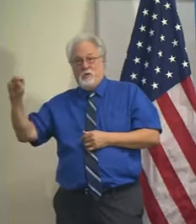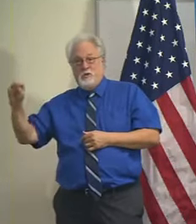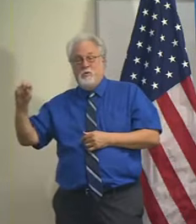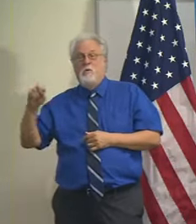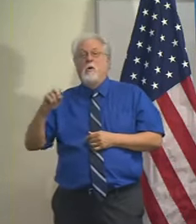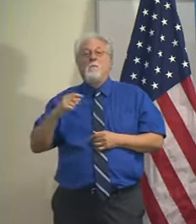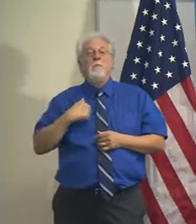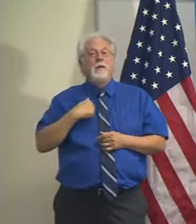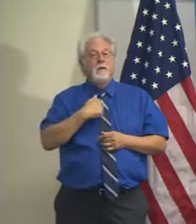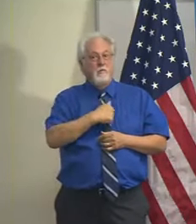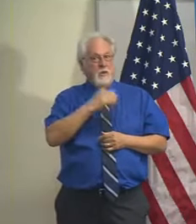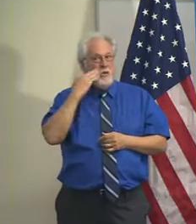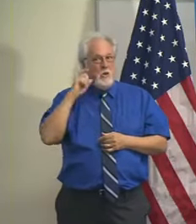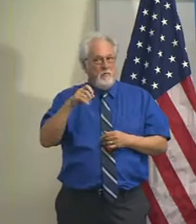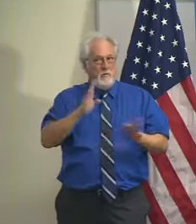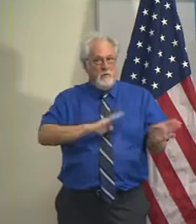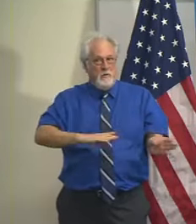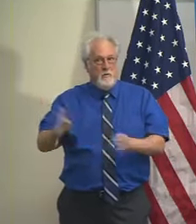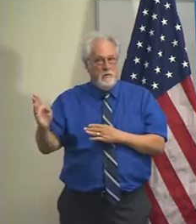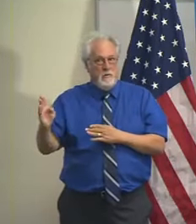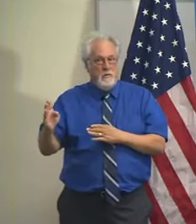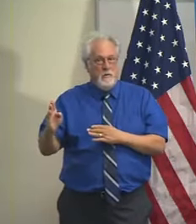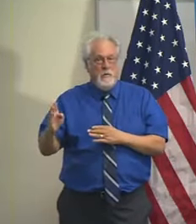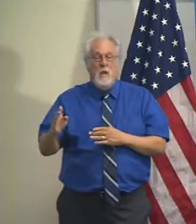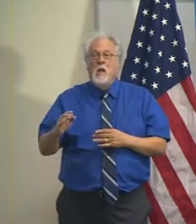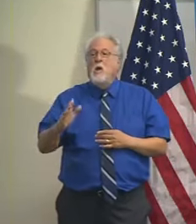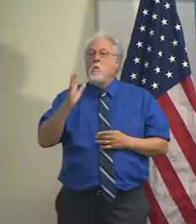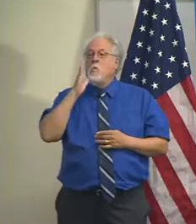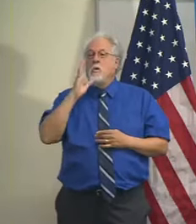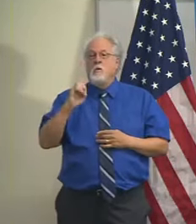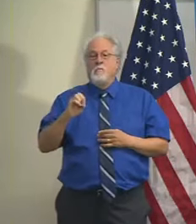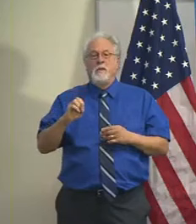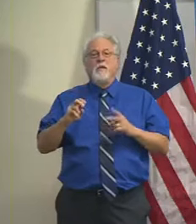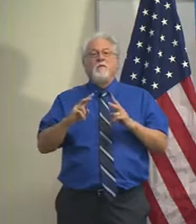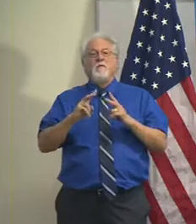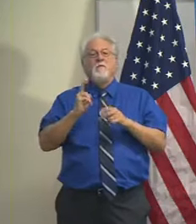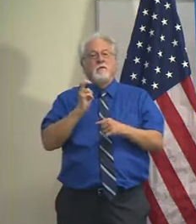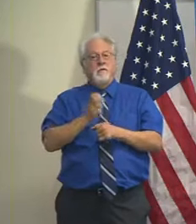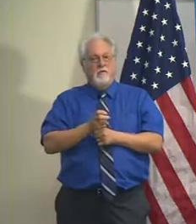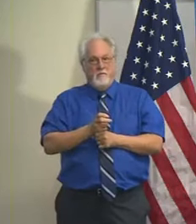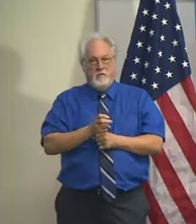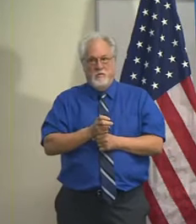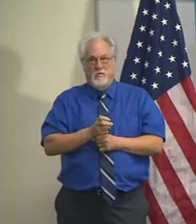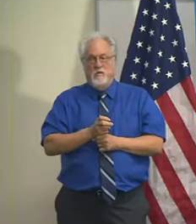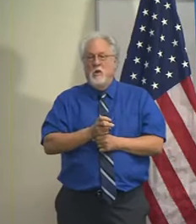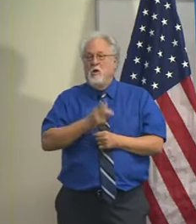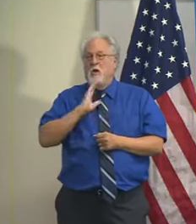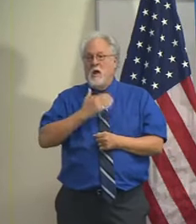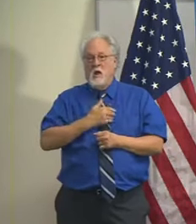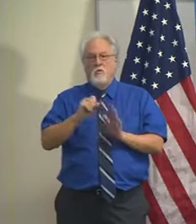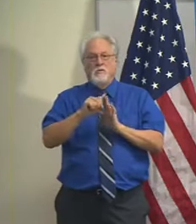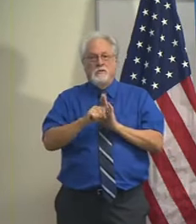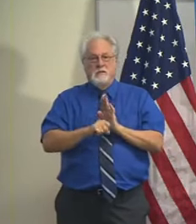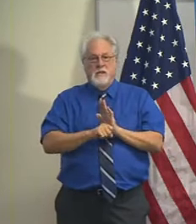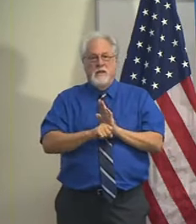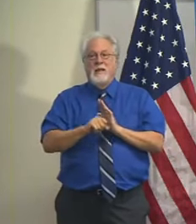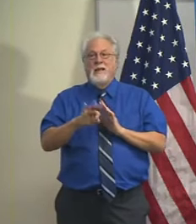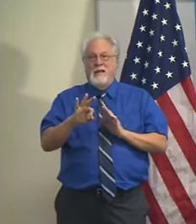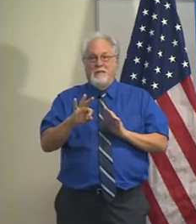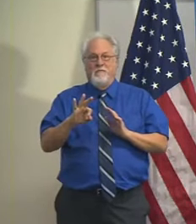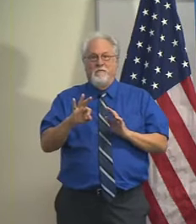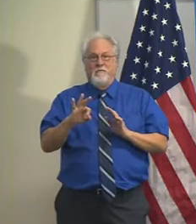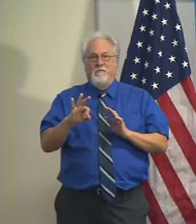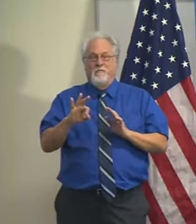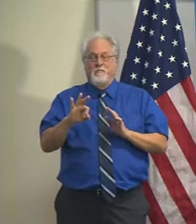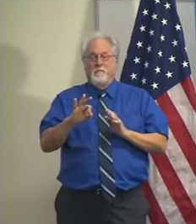But we do know we have to be prepared. Uh, it will be very, very difficult for our state if we,